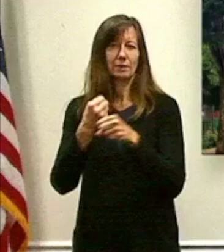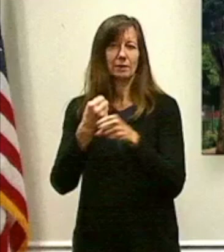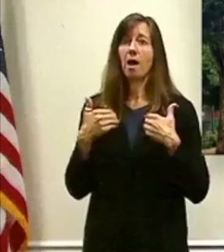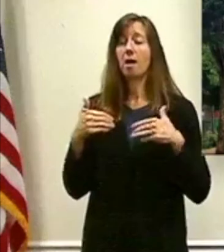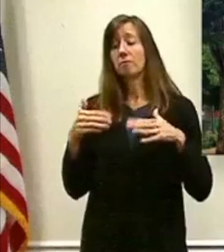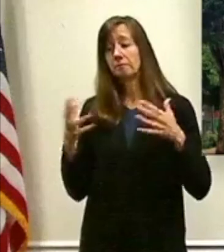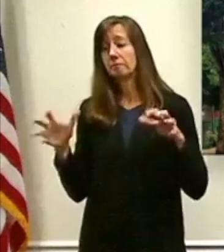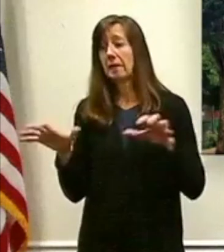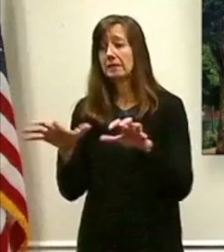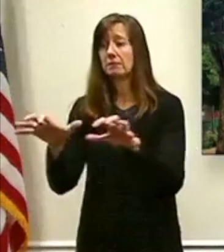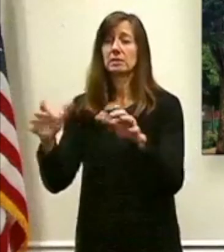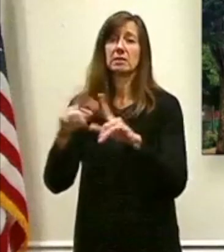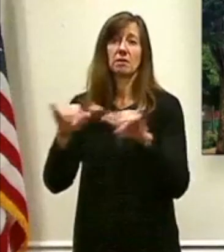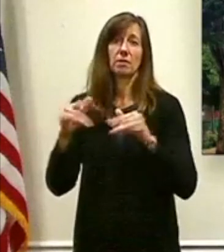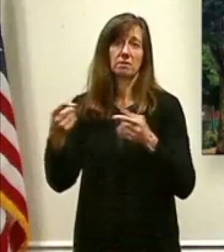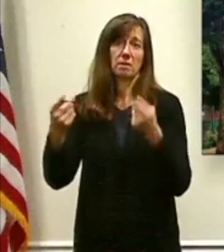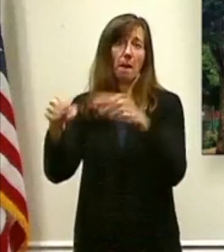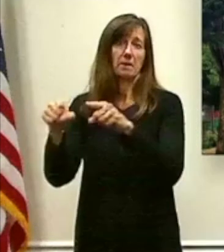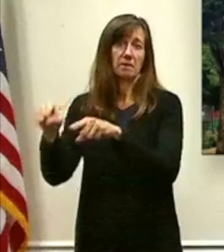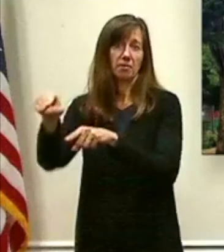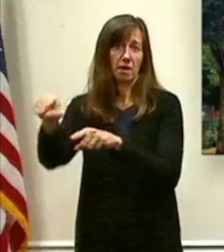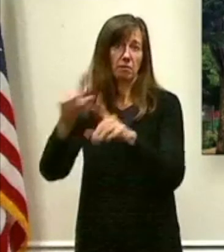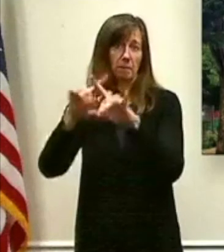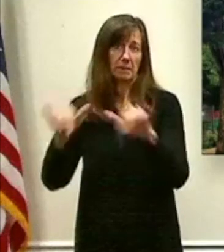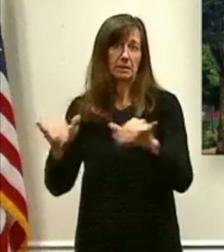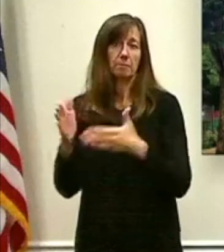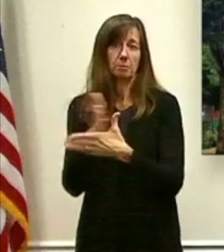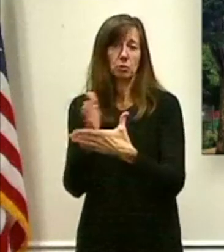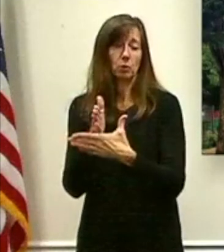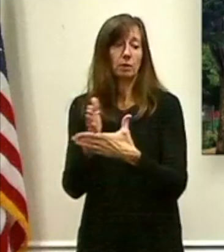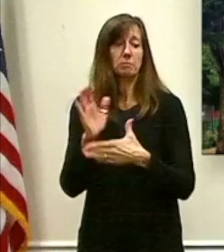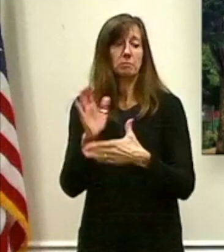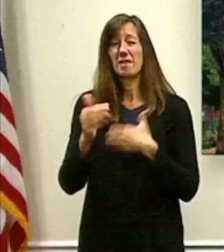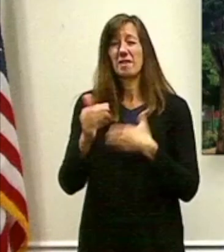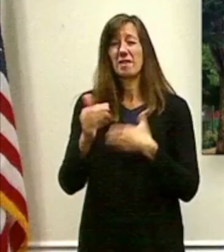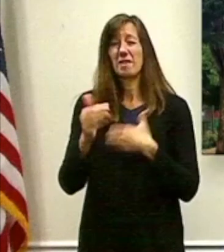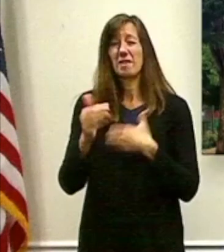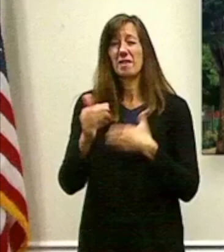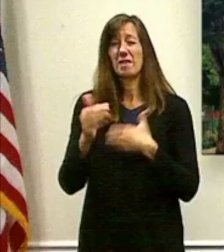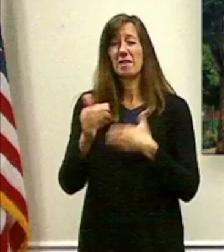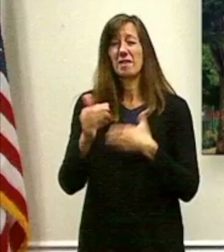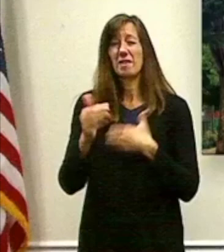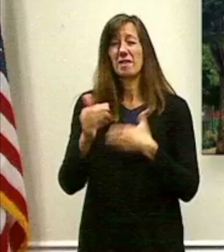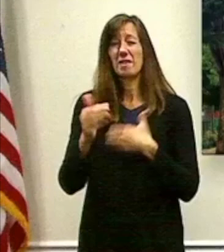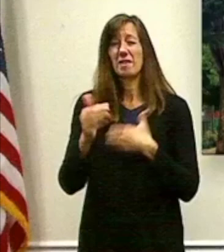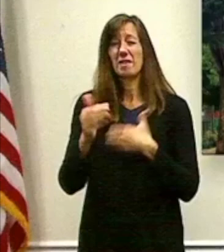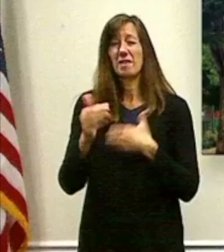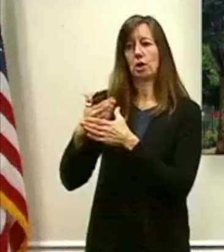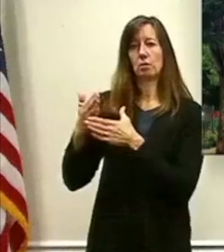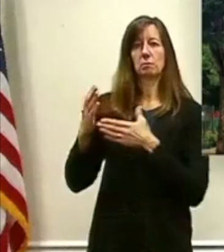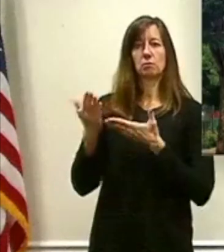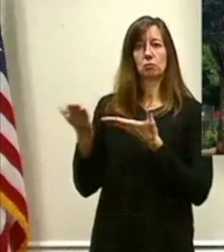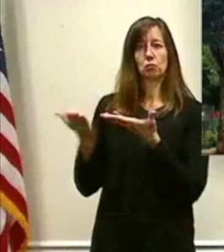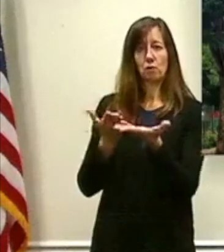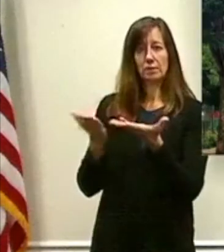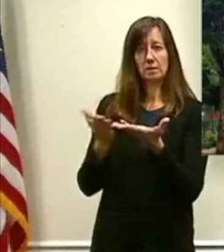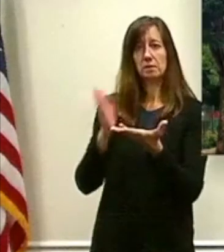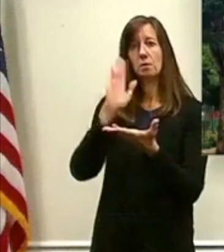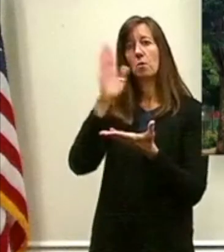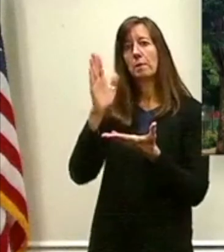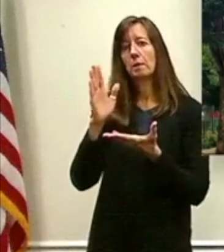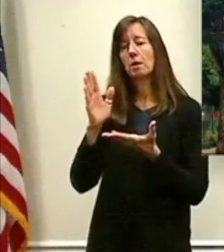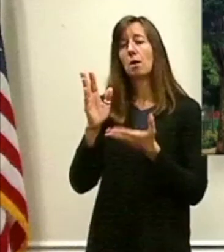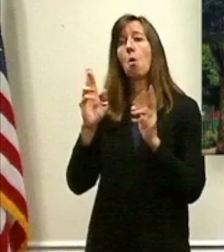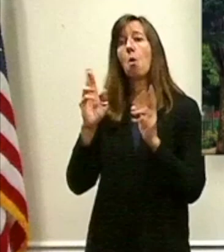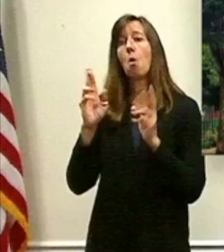that's the process, the shared services or the intermunicipal agreement, hopefully it'll be considered by the city council. Well, it's